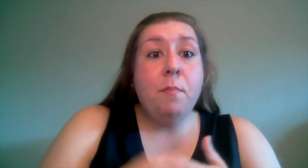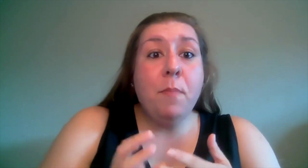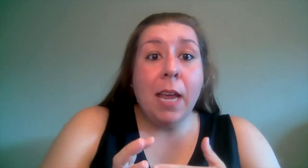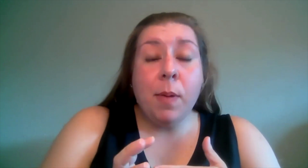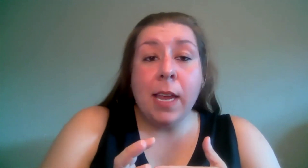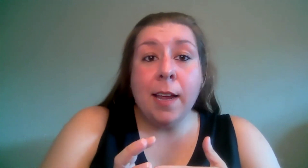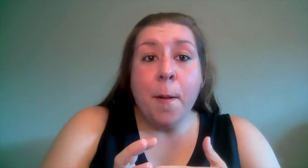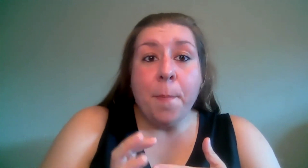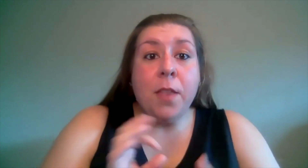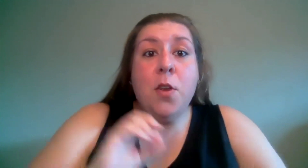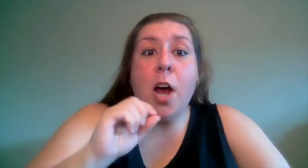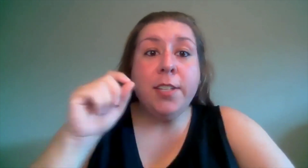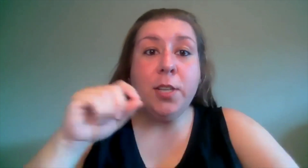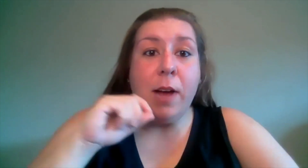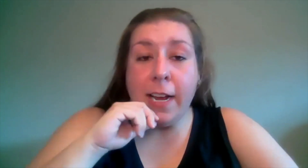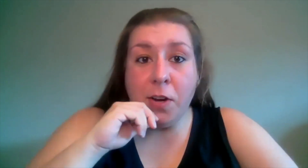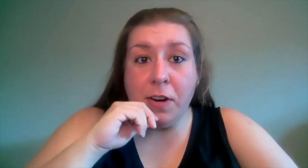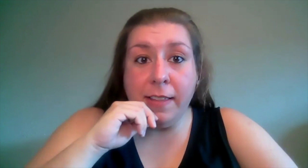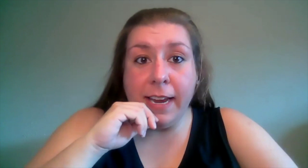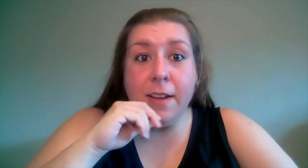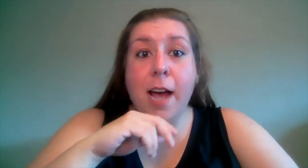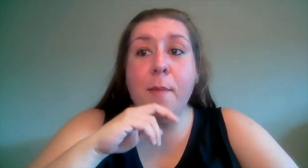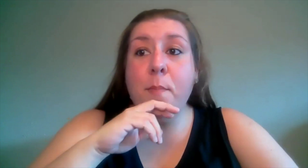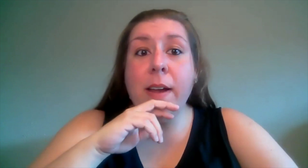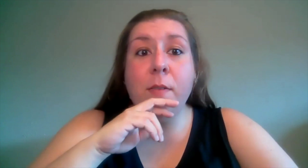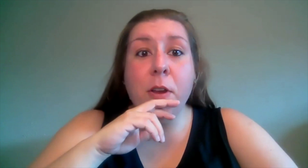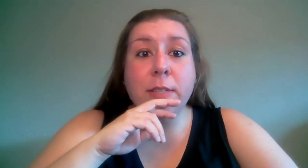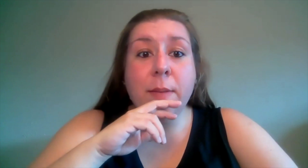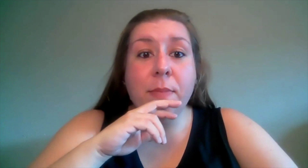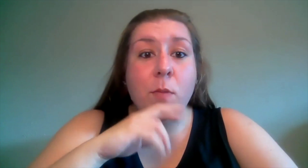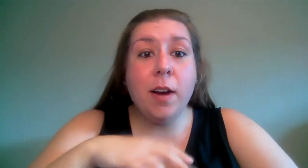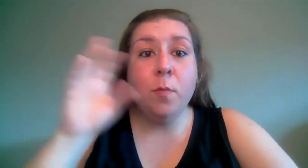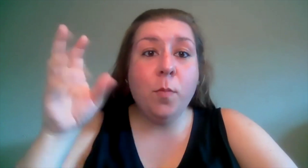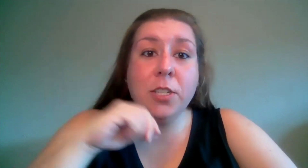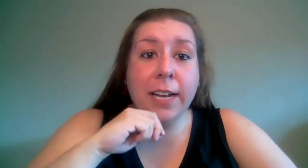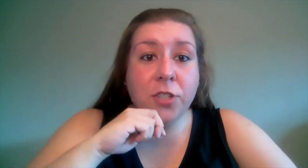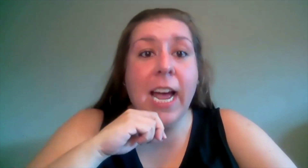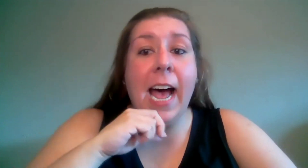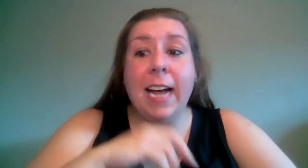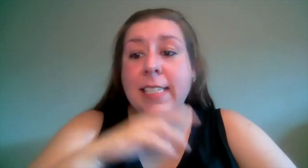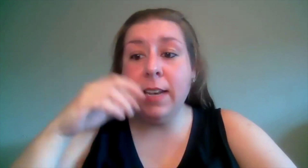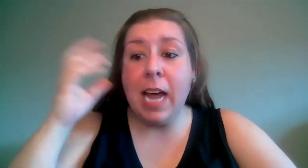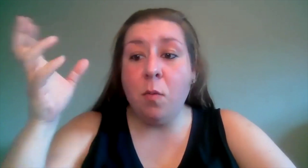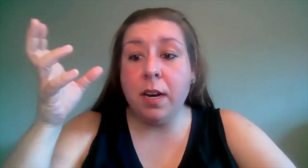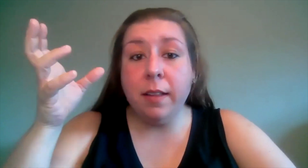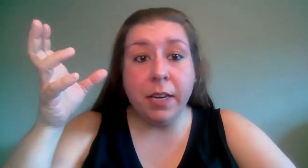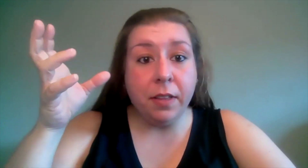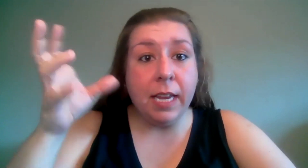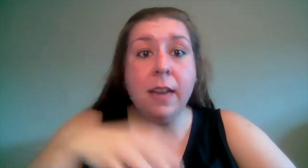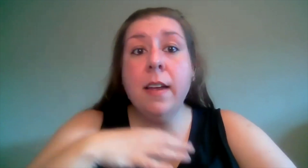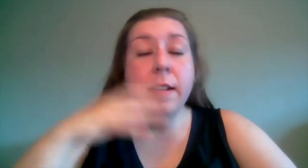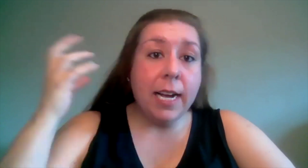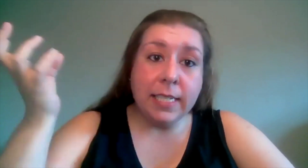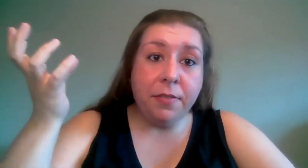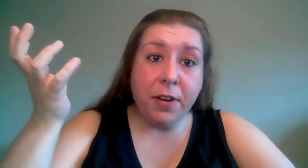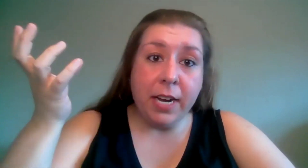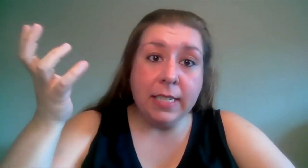maybe not so accurately um but you know something where we change a hat and now we're clearly a different